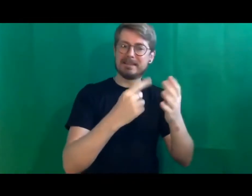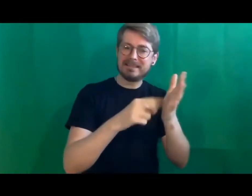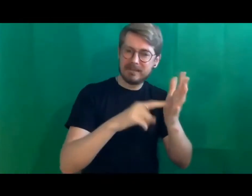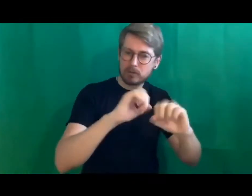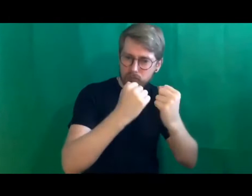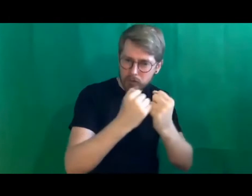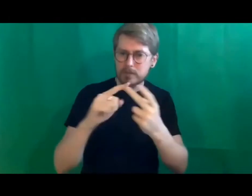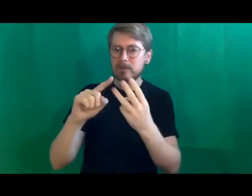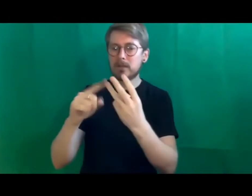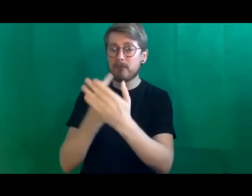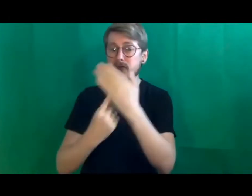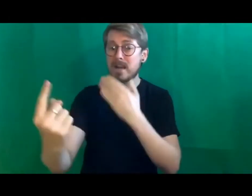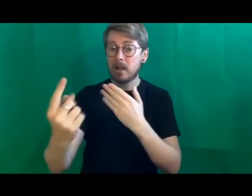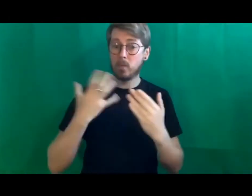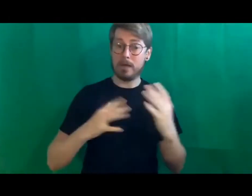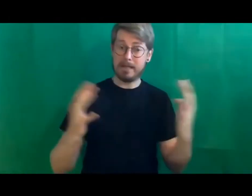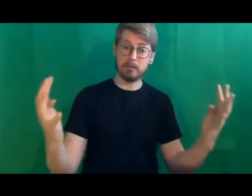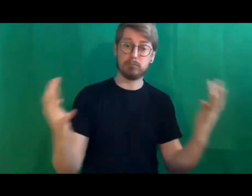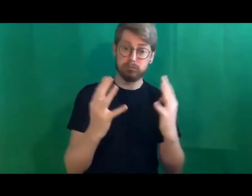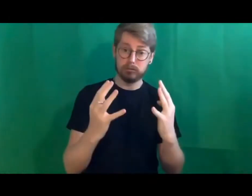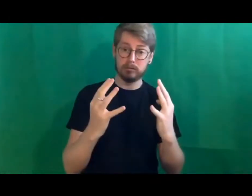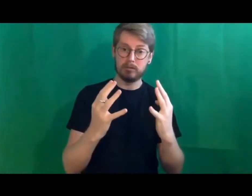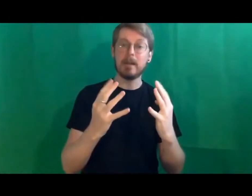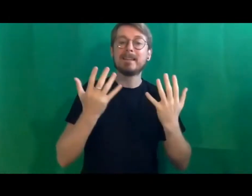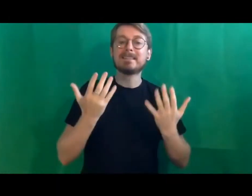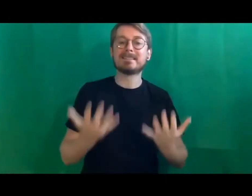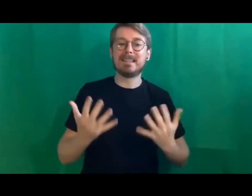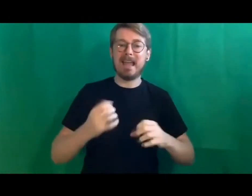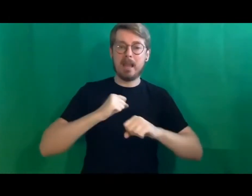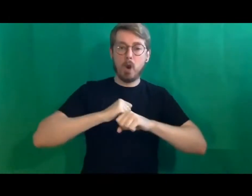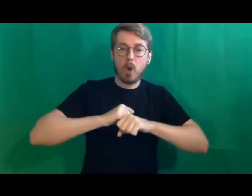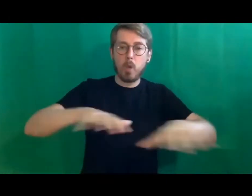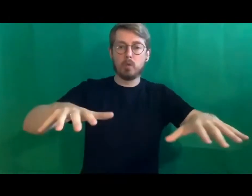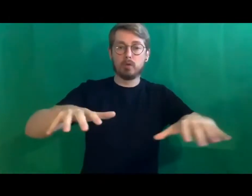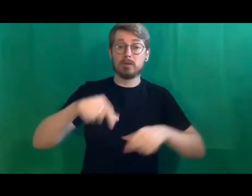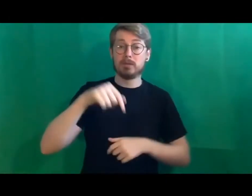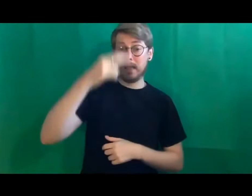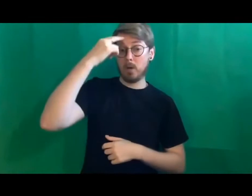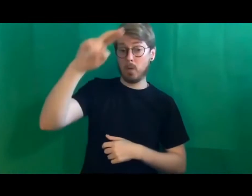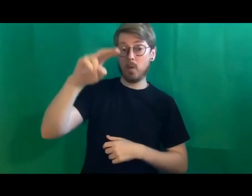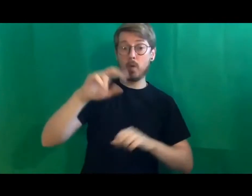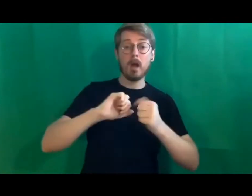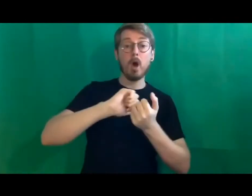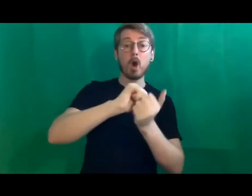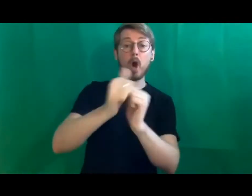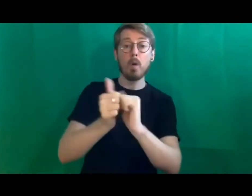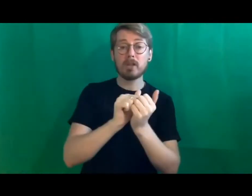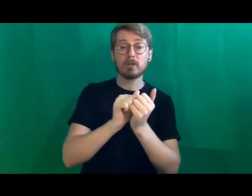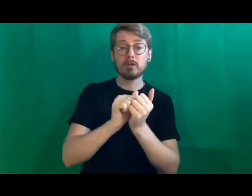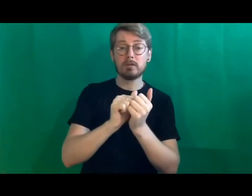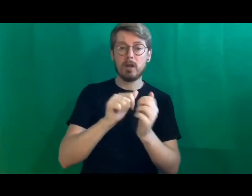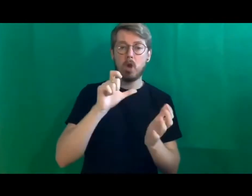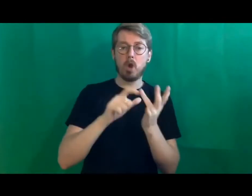what we are launching today and it's called the Coalition of Change sorry the Coalition for Change. It's never been done before